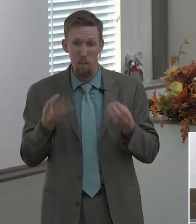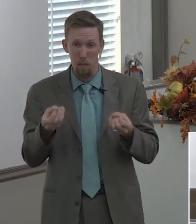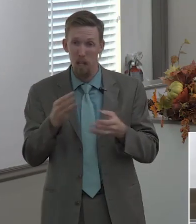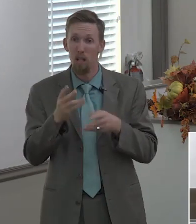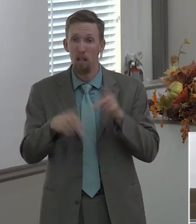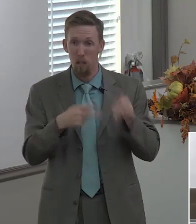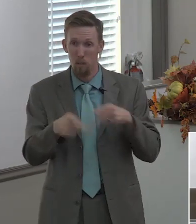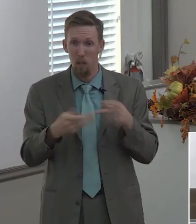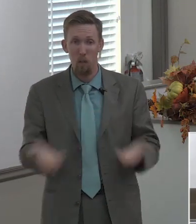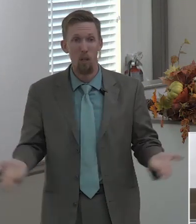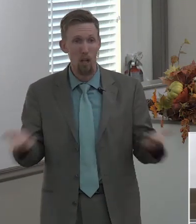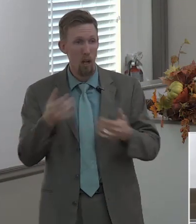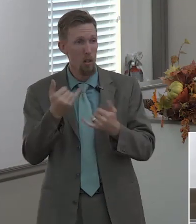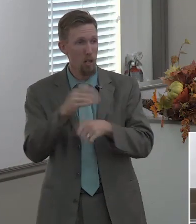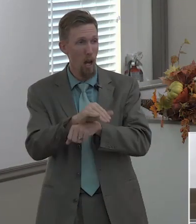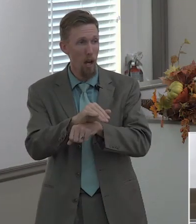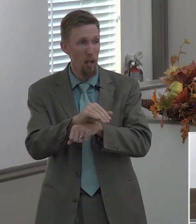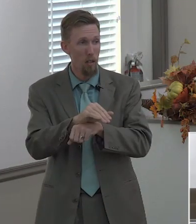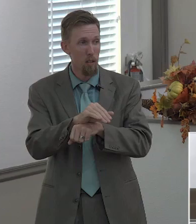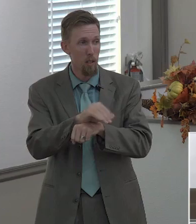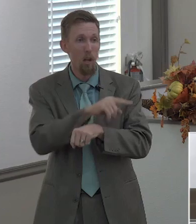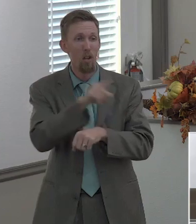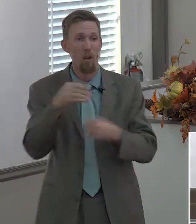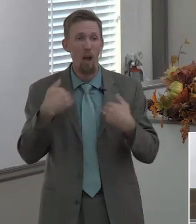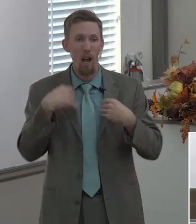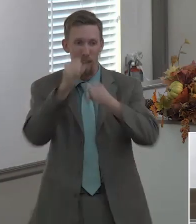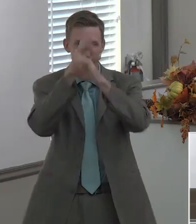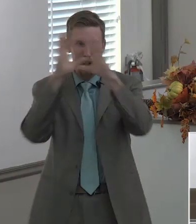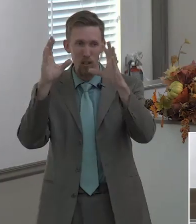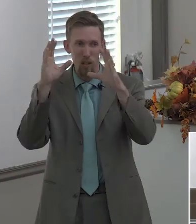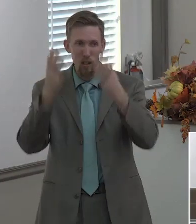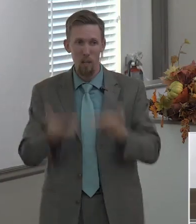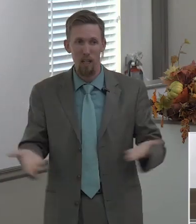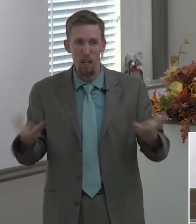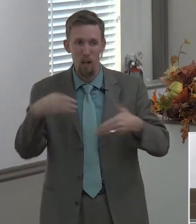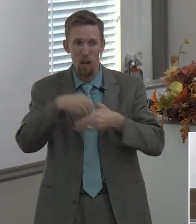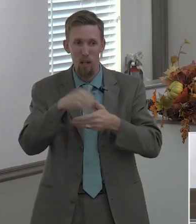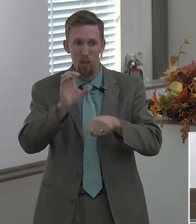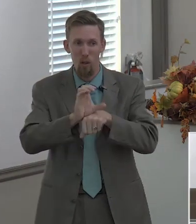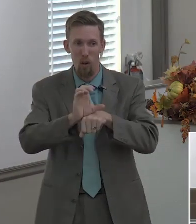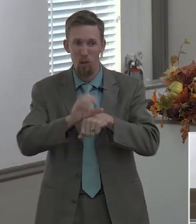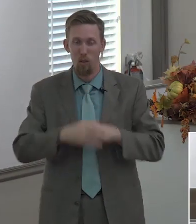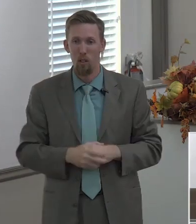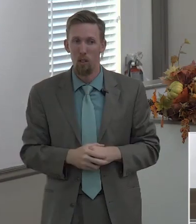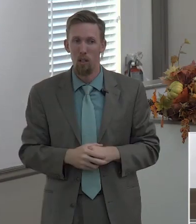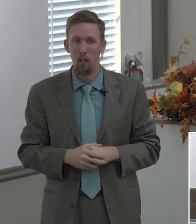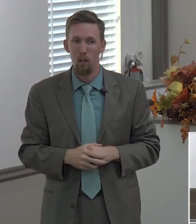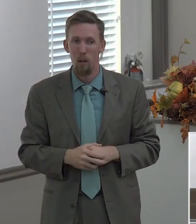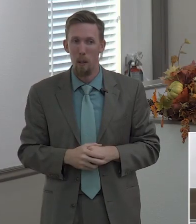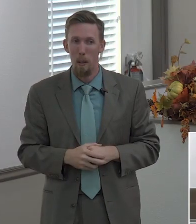here tonight wonderful thank you you have a vision for being in church obviously